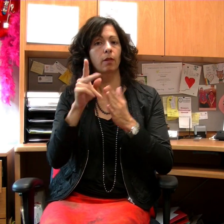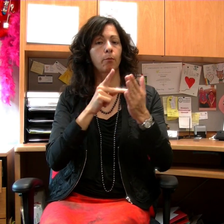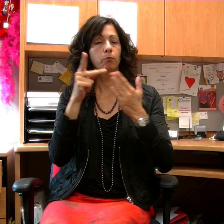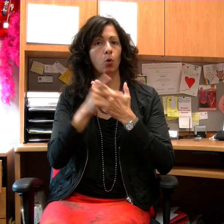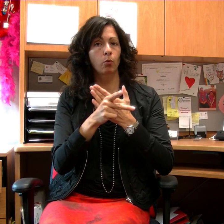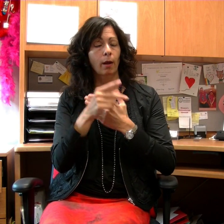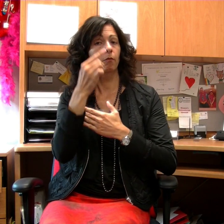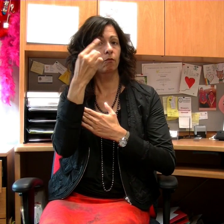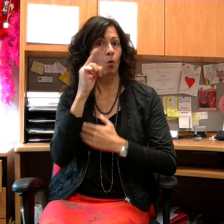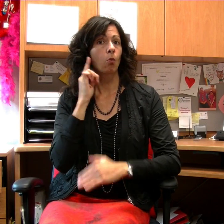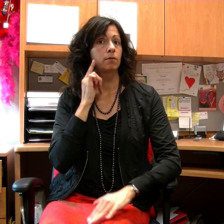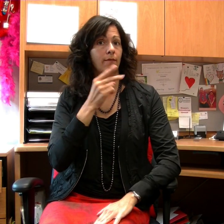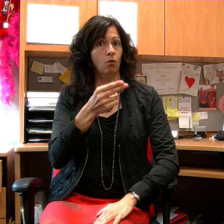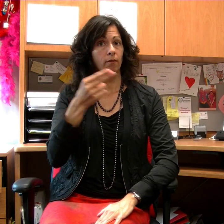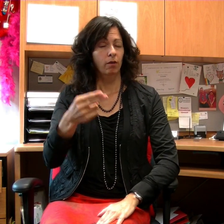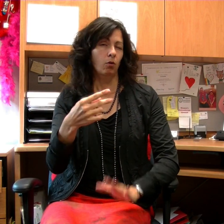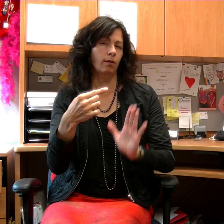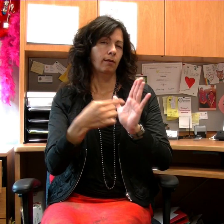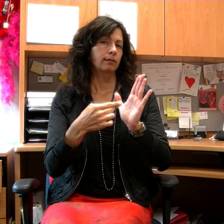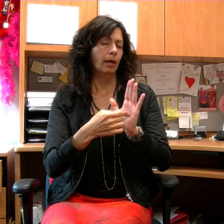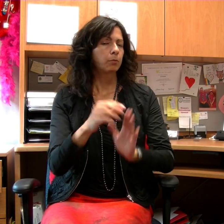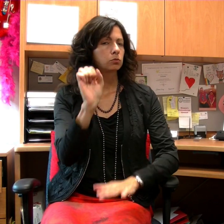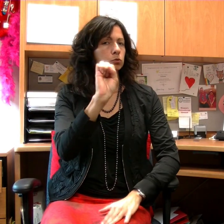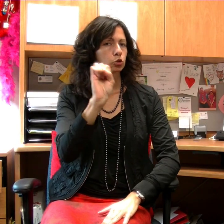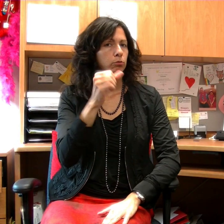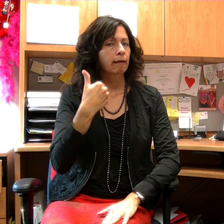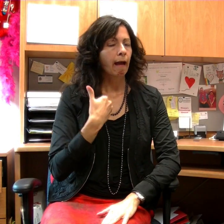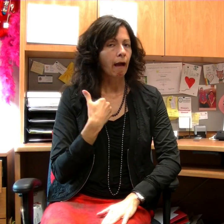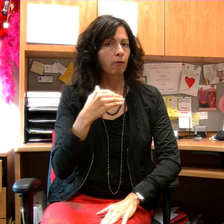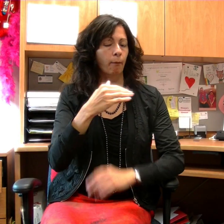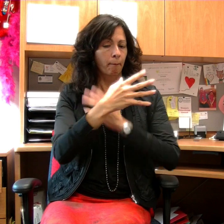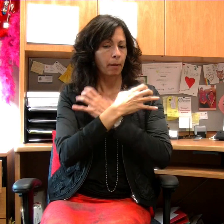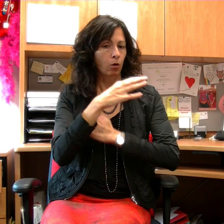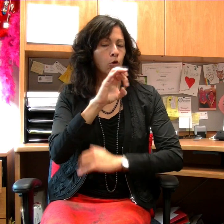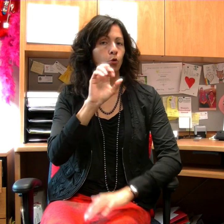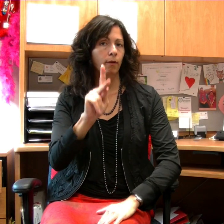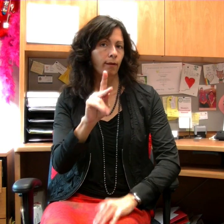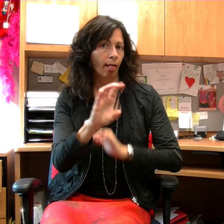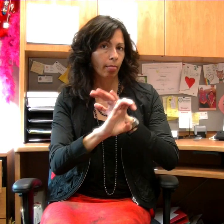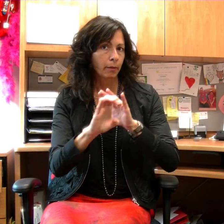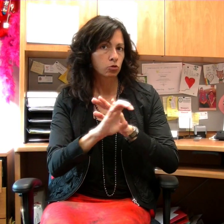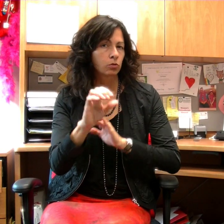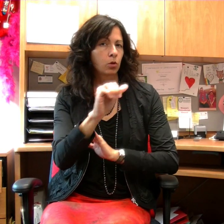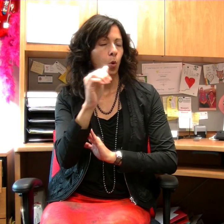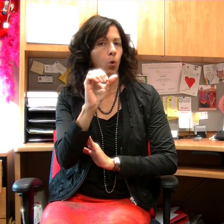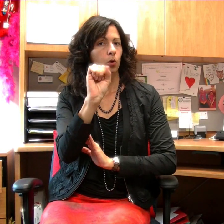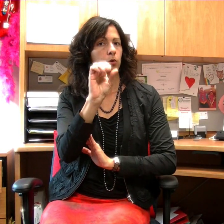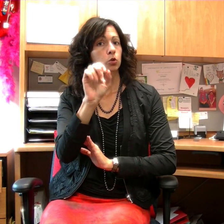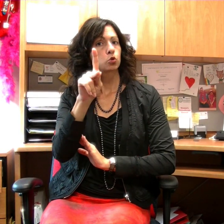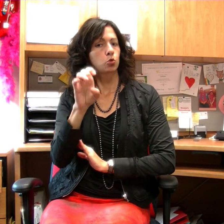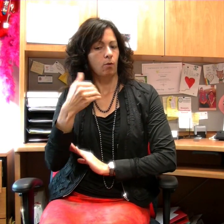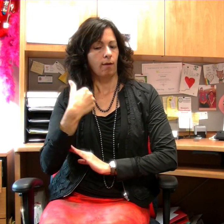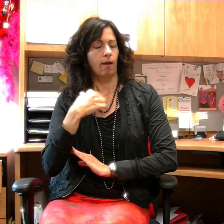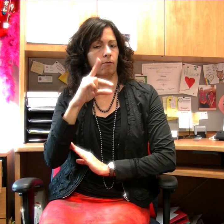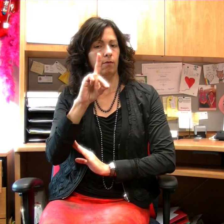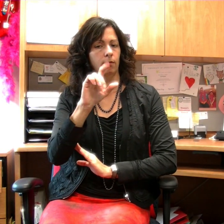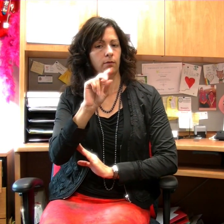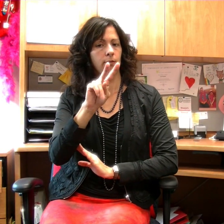program specifically for deaf and hard of hearing students. For example, in Surrey, they have Bear Creek Elementary School and